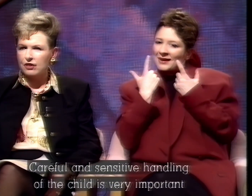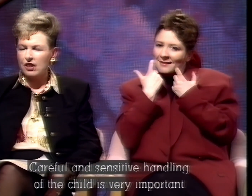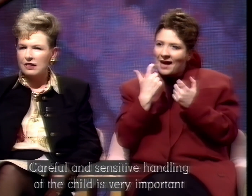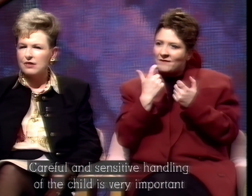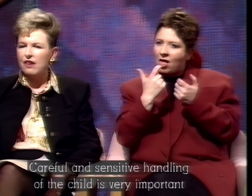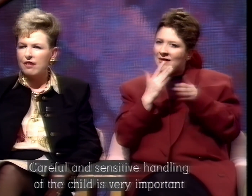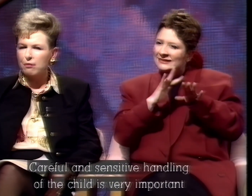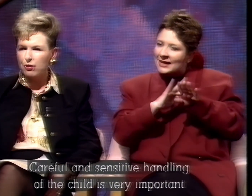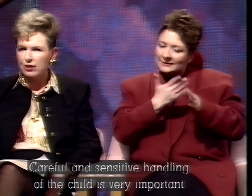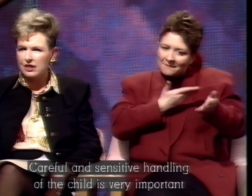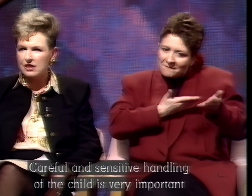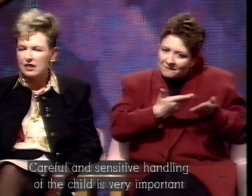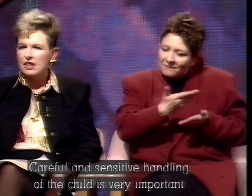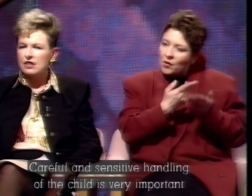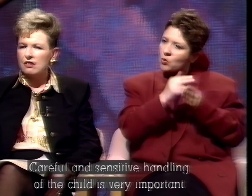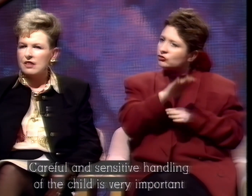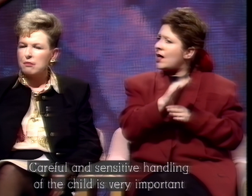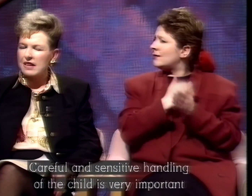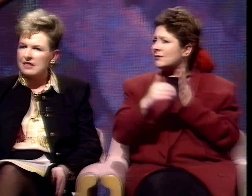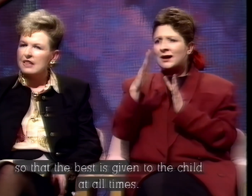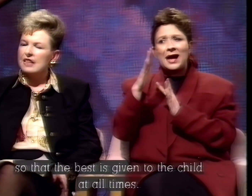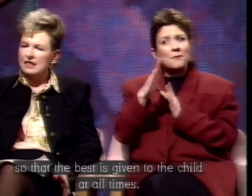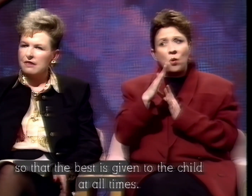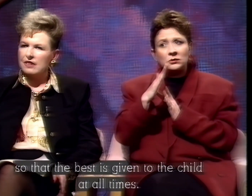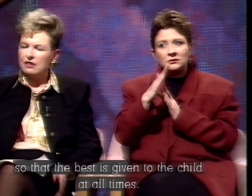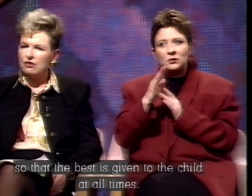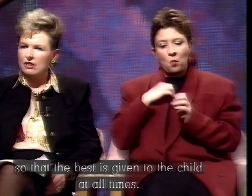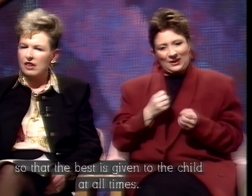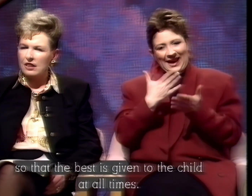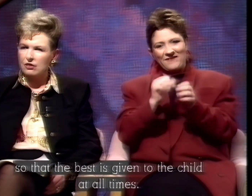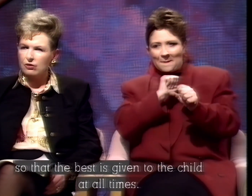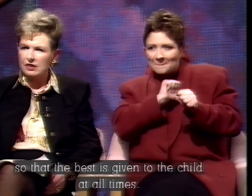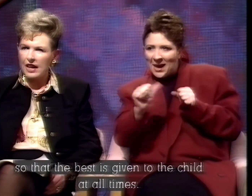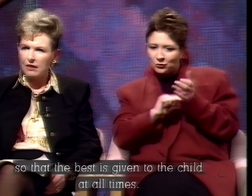child is very important, so that the best is given to the child at all times.